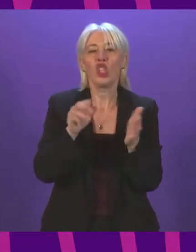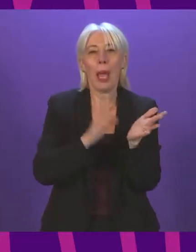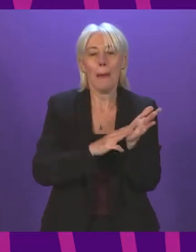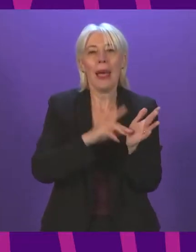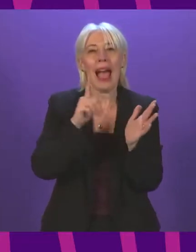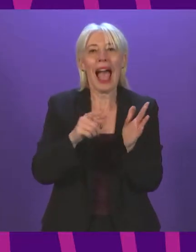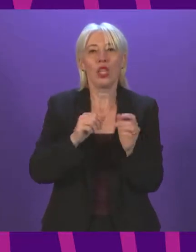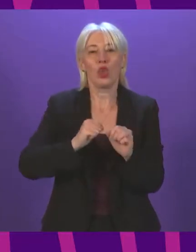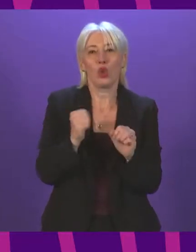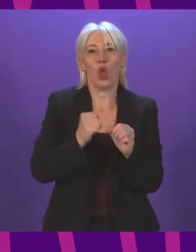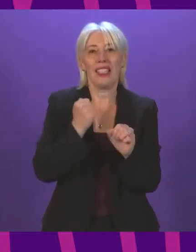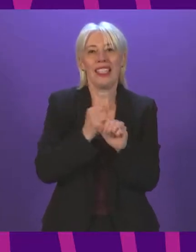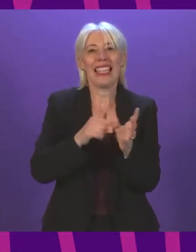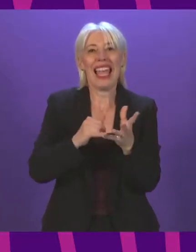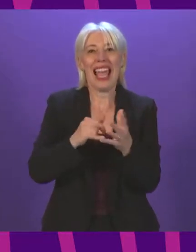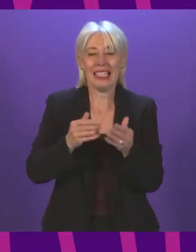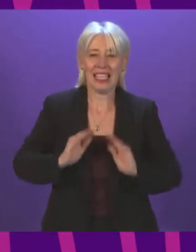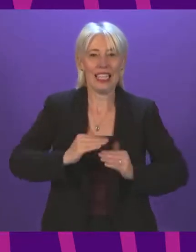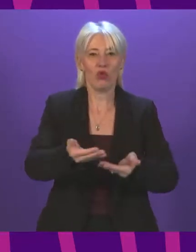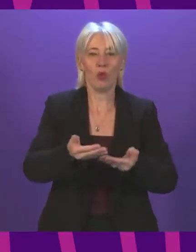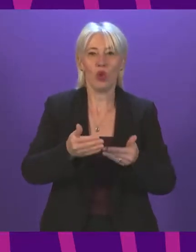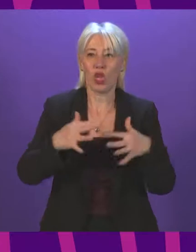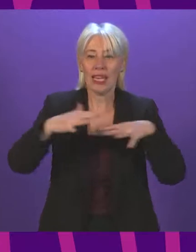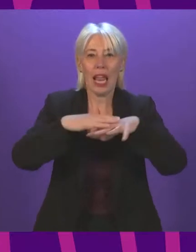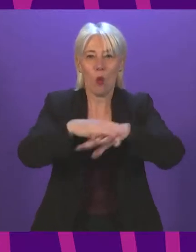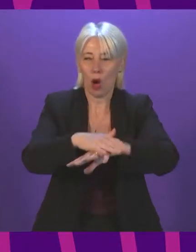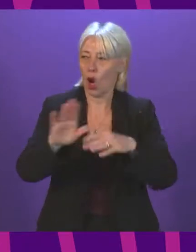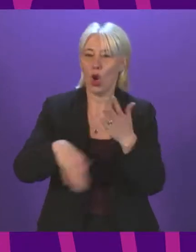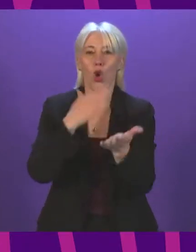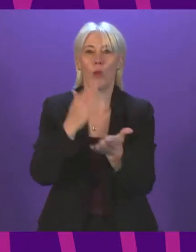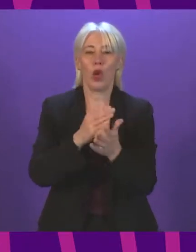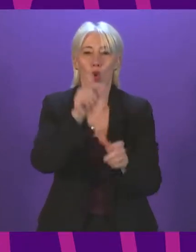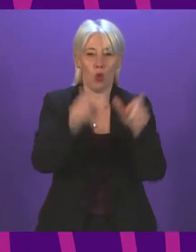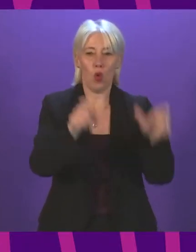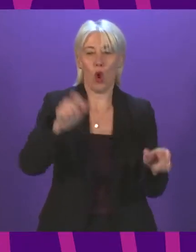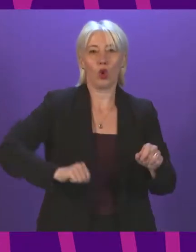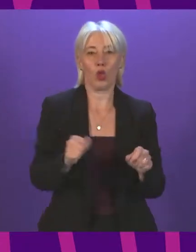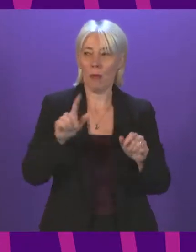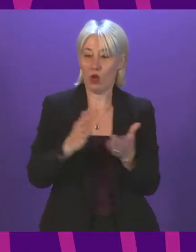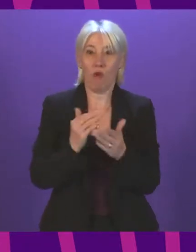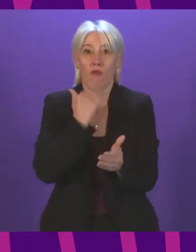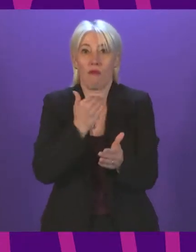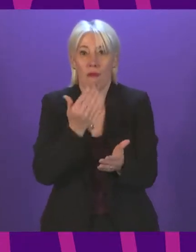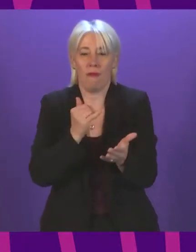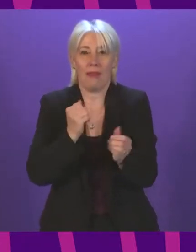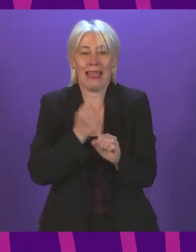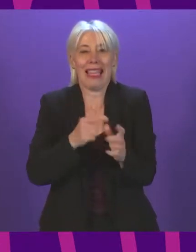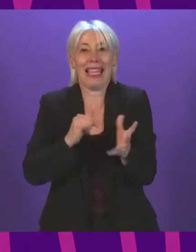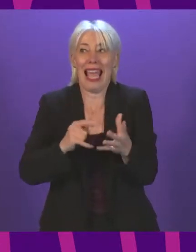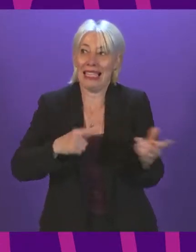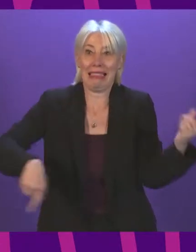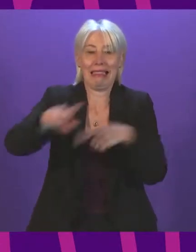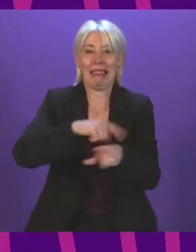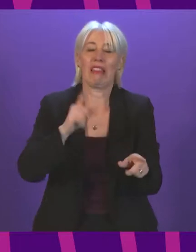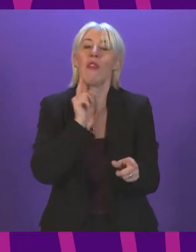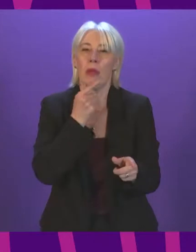distribution network operator, to ensure that the supplies of gas to Scottish consumers remain resilient and that Scottish circumstances and priorities are